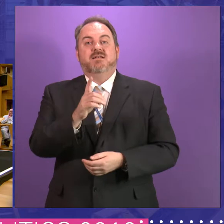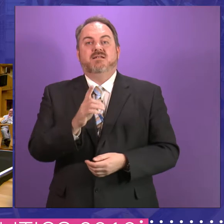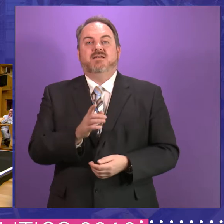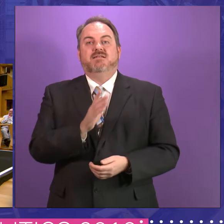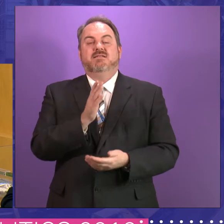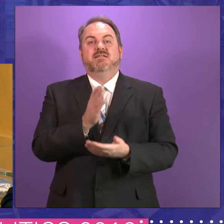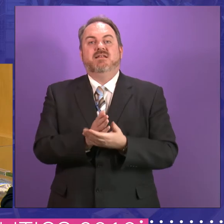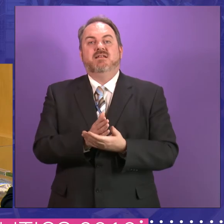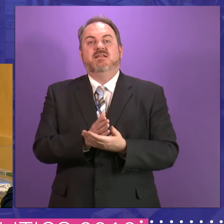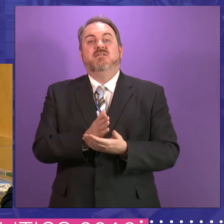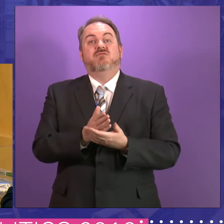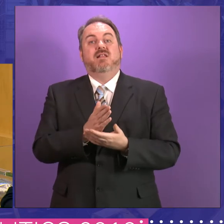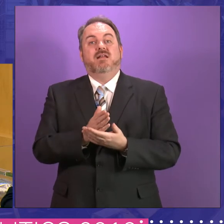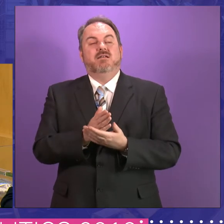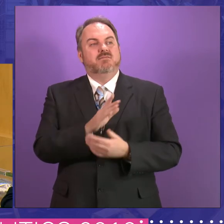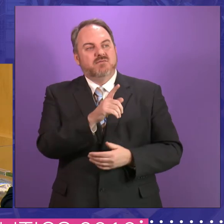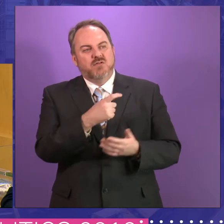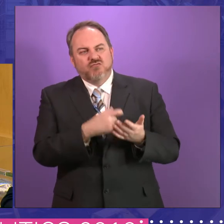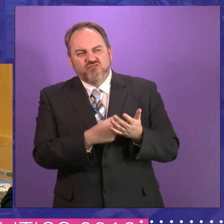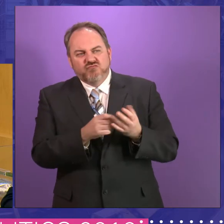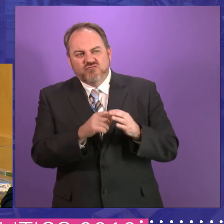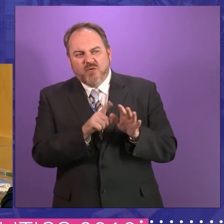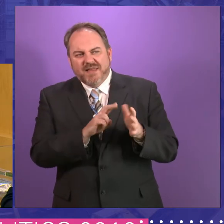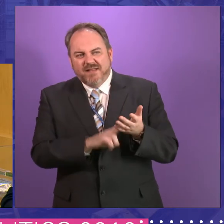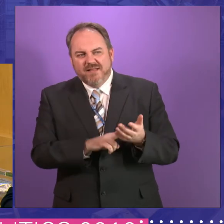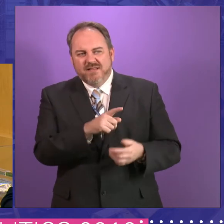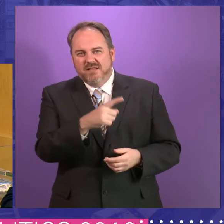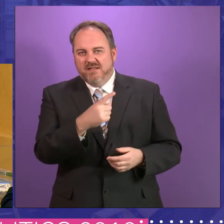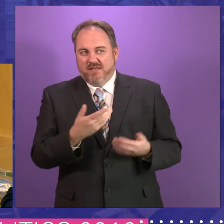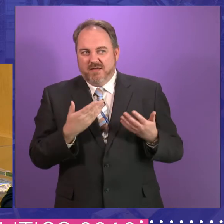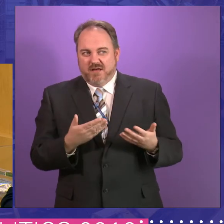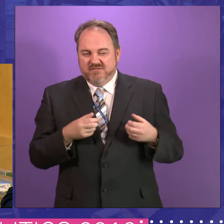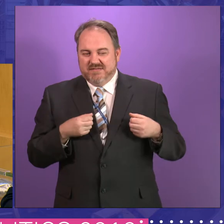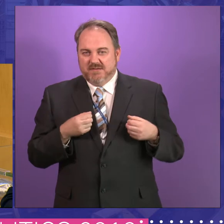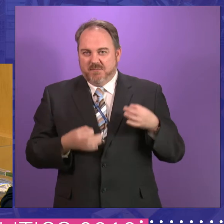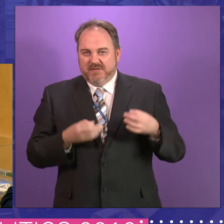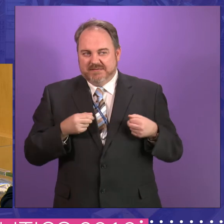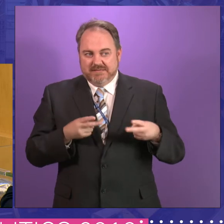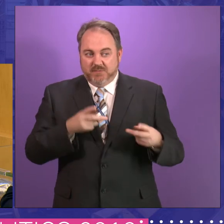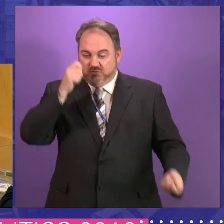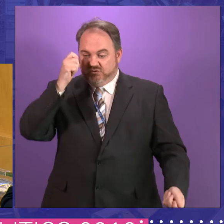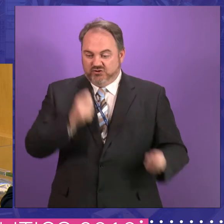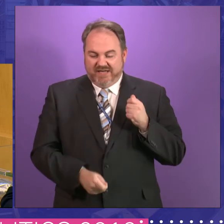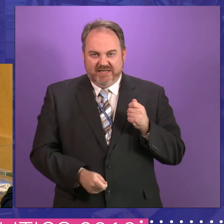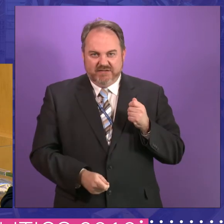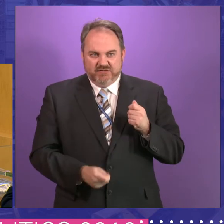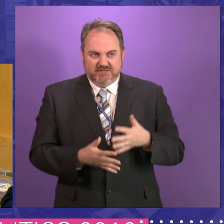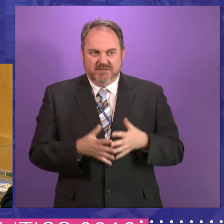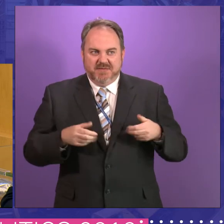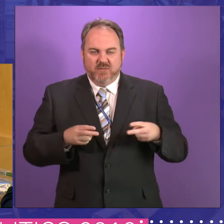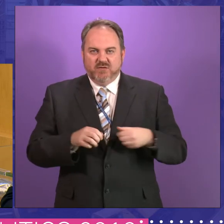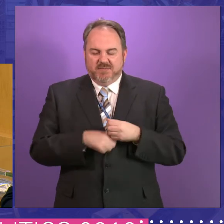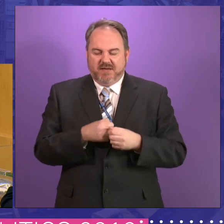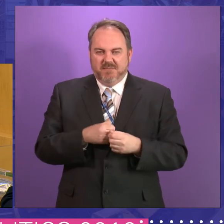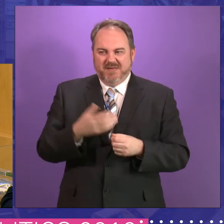about the possible breaking up of the current system, but in many ways, certainly breaking up a dominant two-party